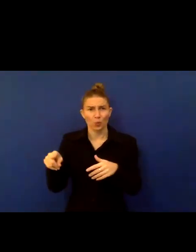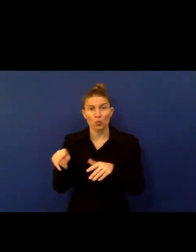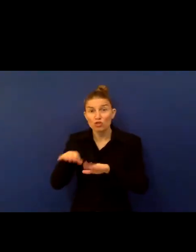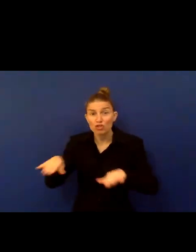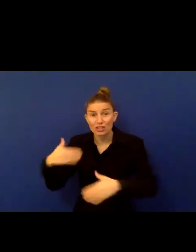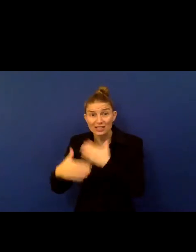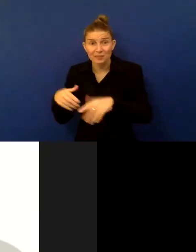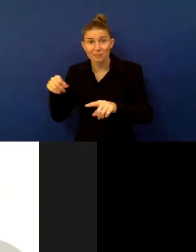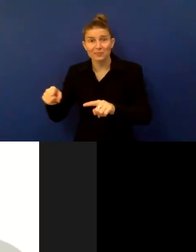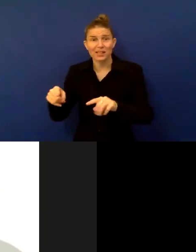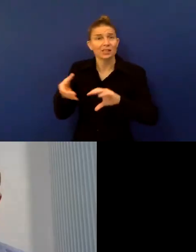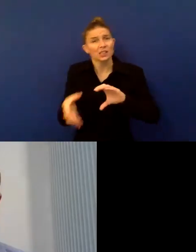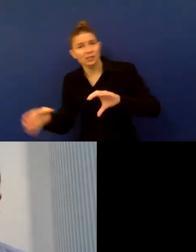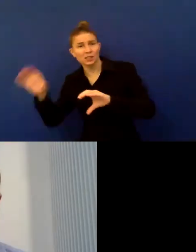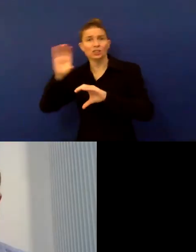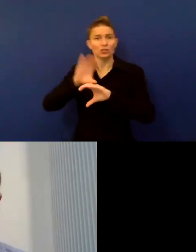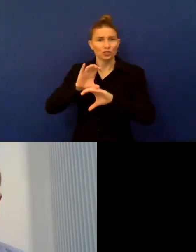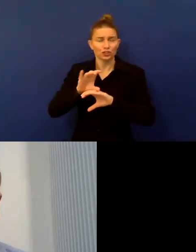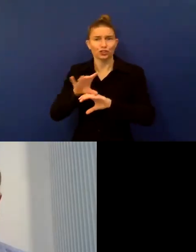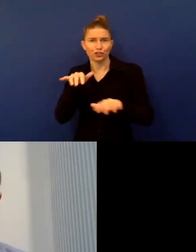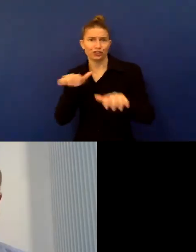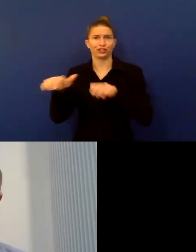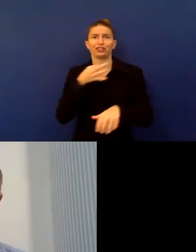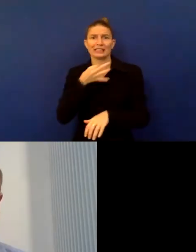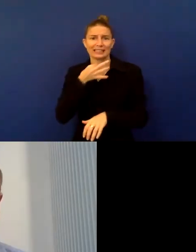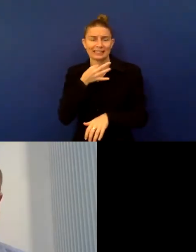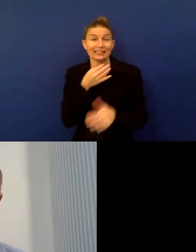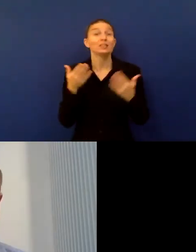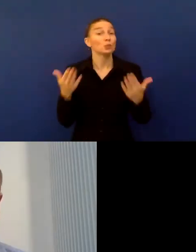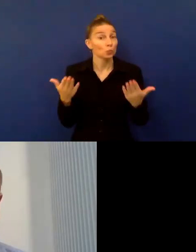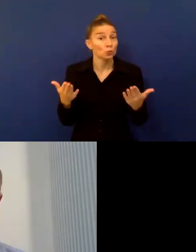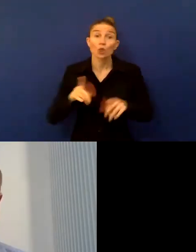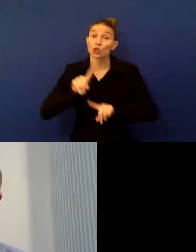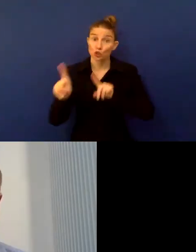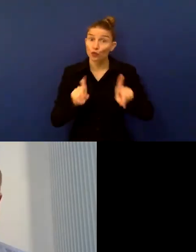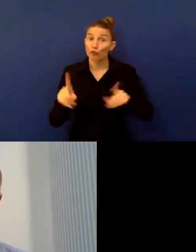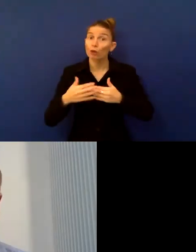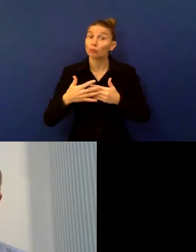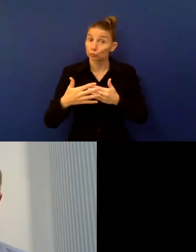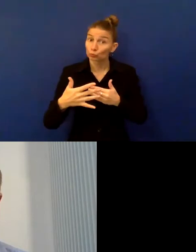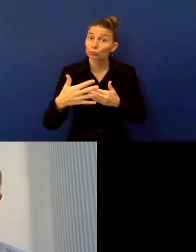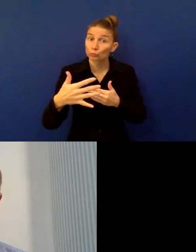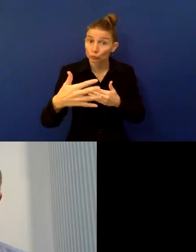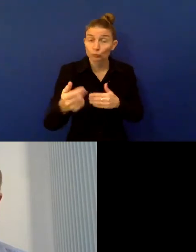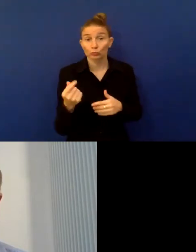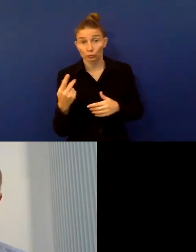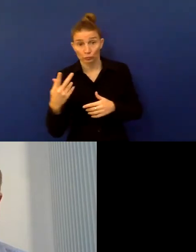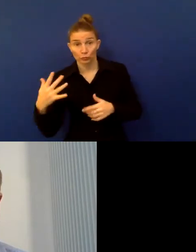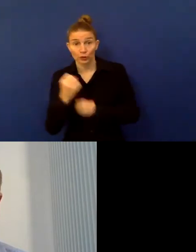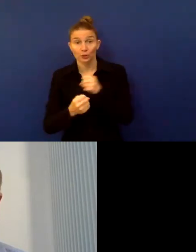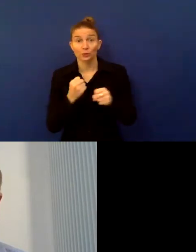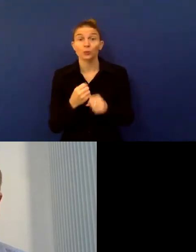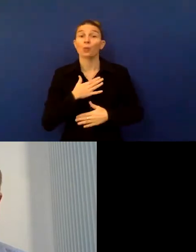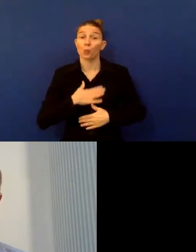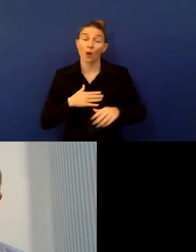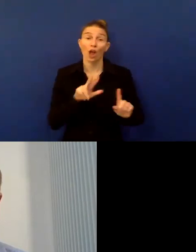pandemic. The mixed survey are continue to be carried out over the next couple of years. We are going to have 30 more